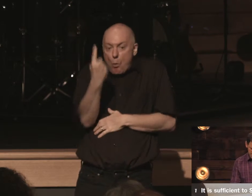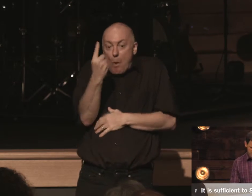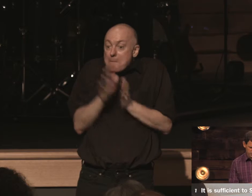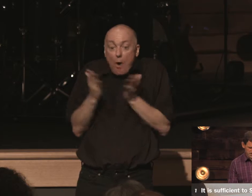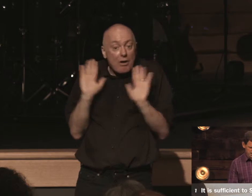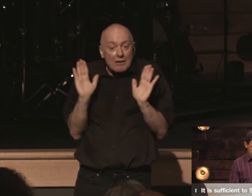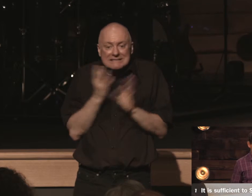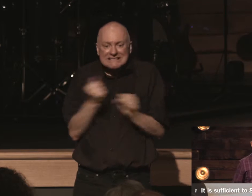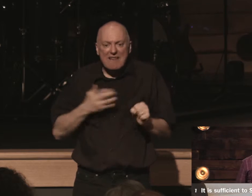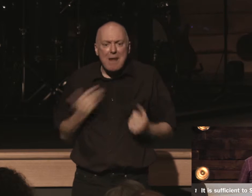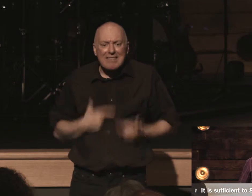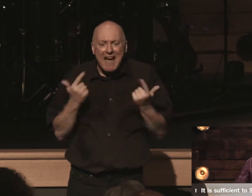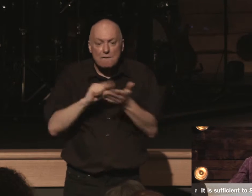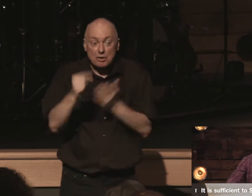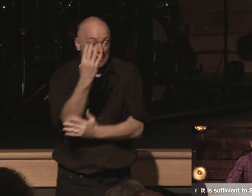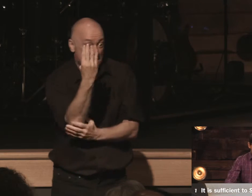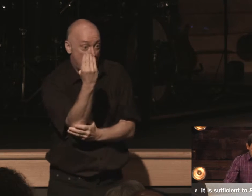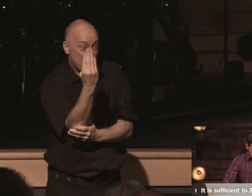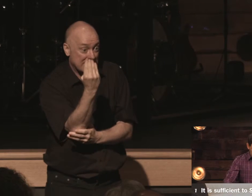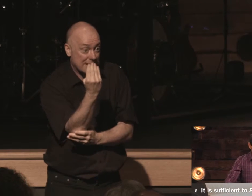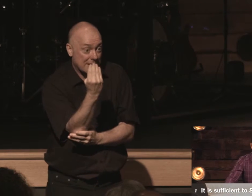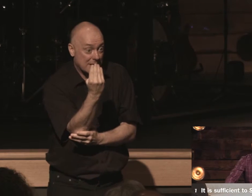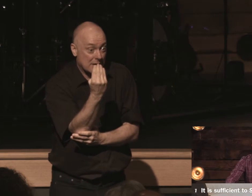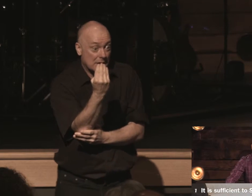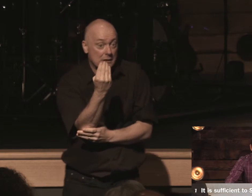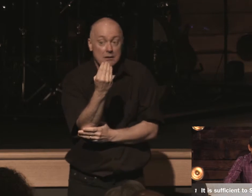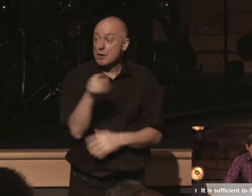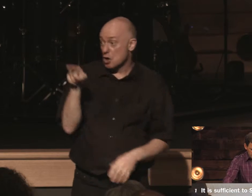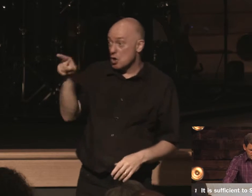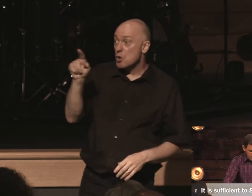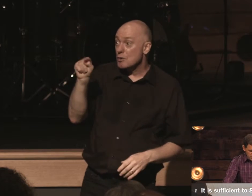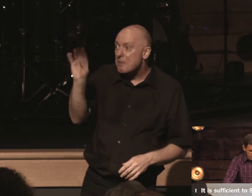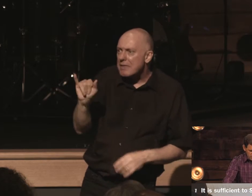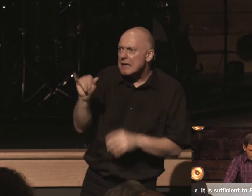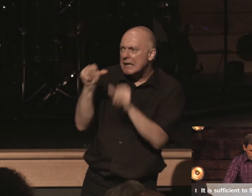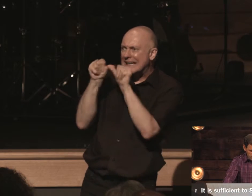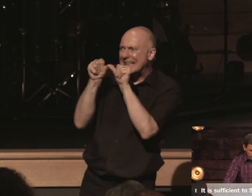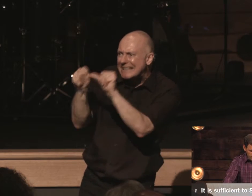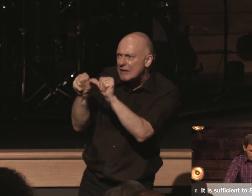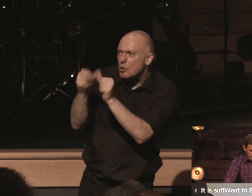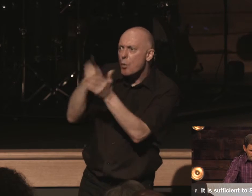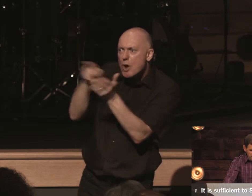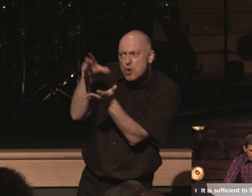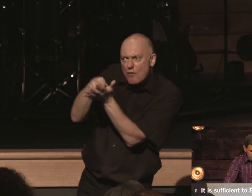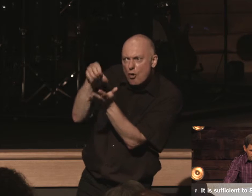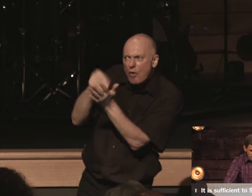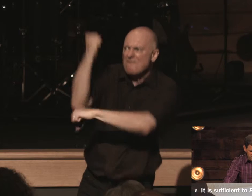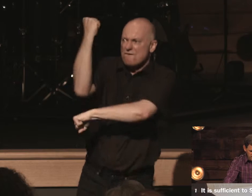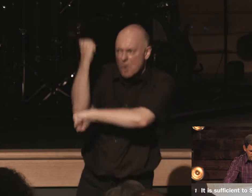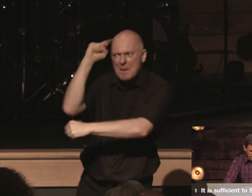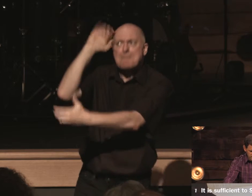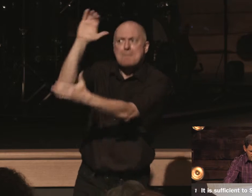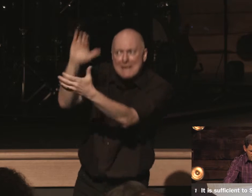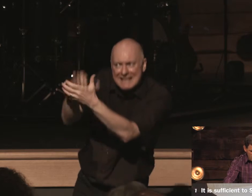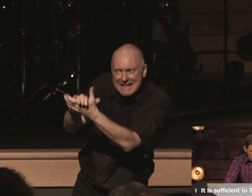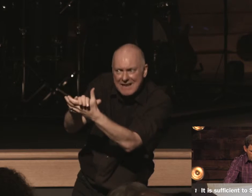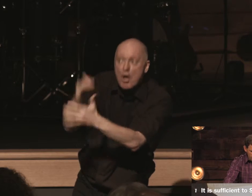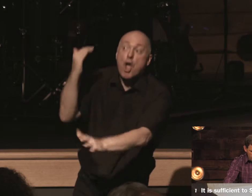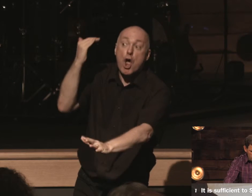life look again at verse 14 but as for you timothy continue in what you have learned and firmly believed knowing from whom